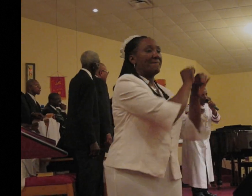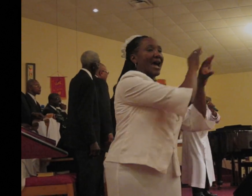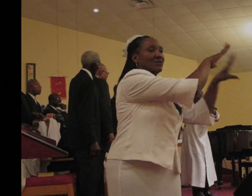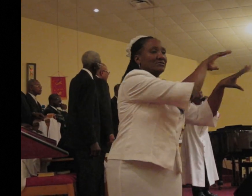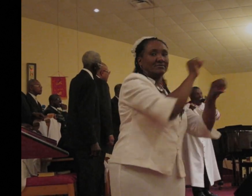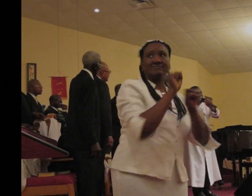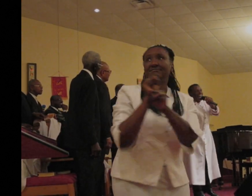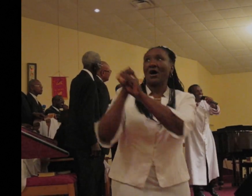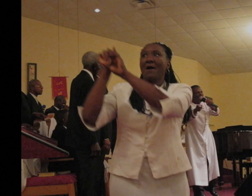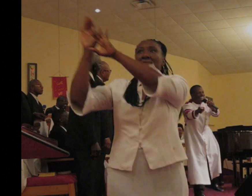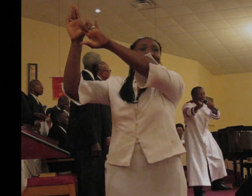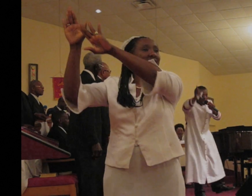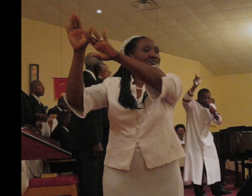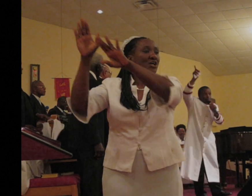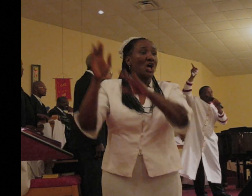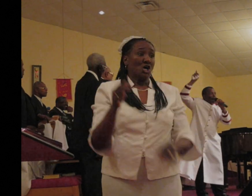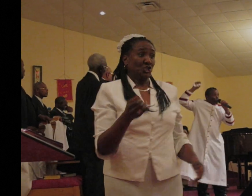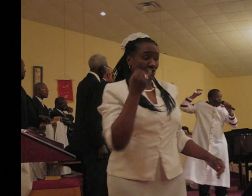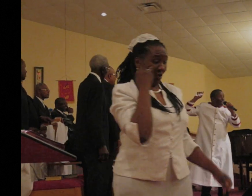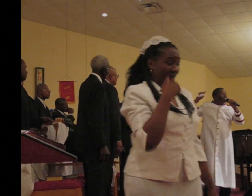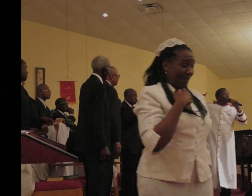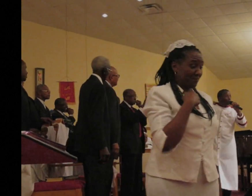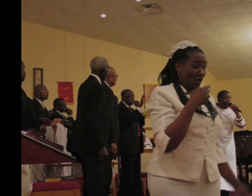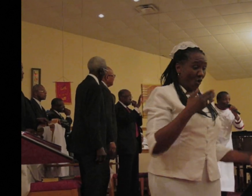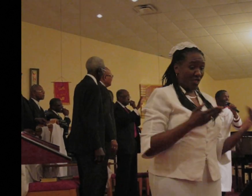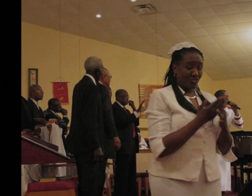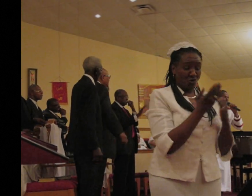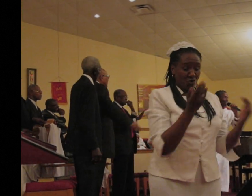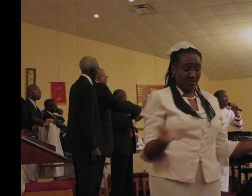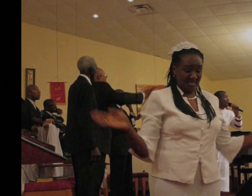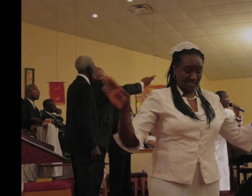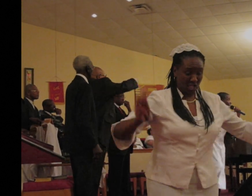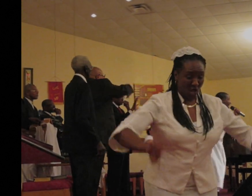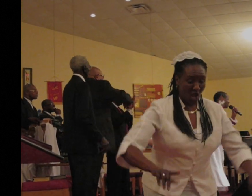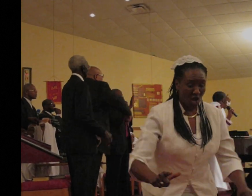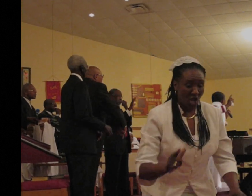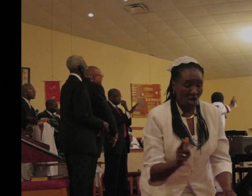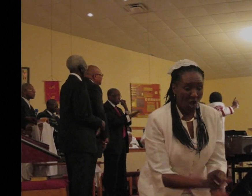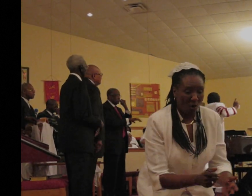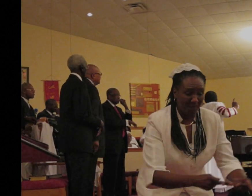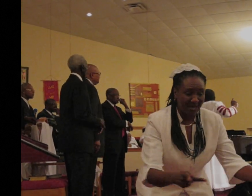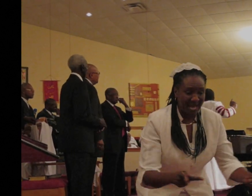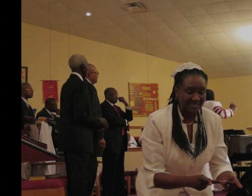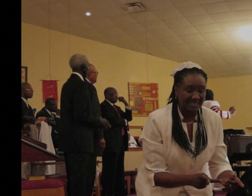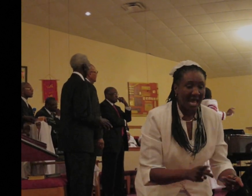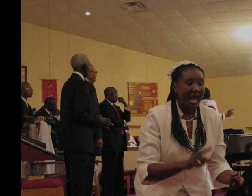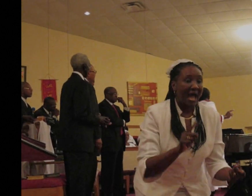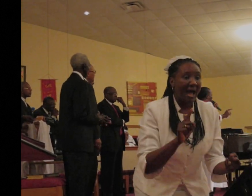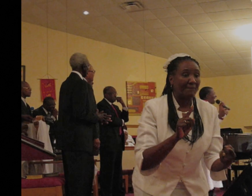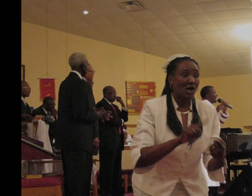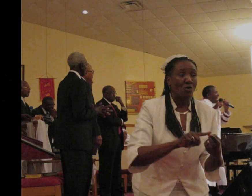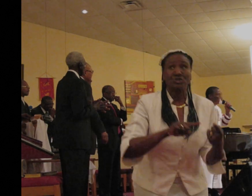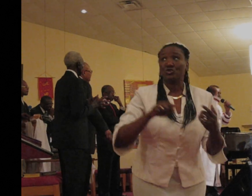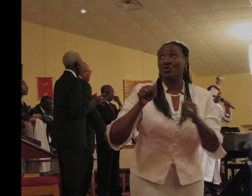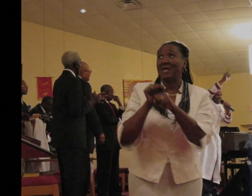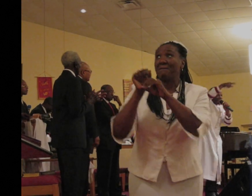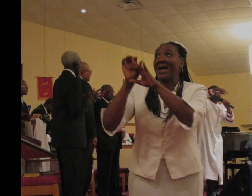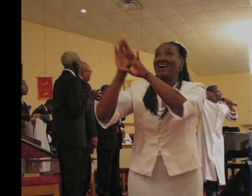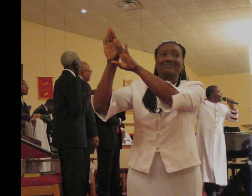through the valley. I'm on my way to a mountain. And I don't want to look at the valley. I want to keep my